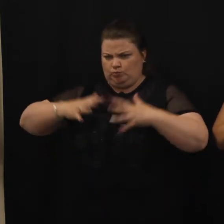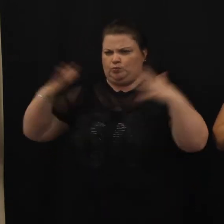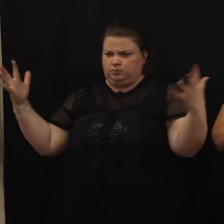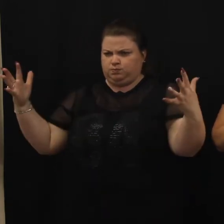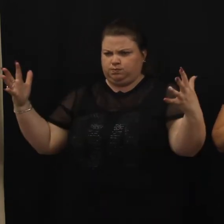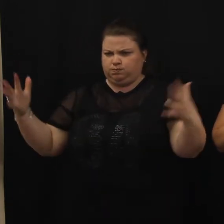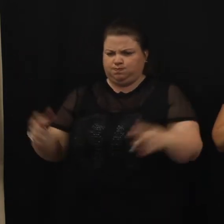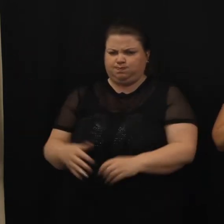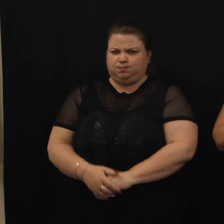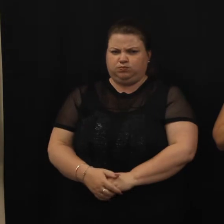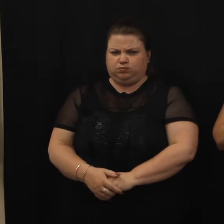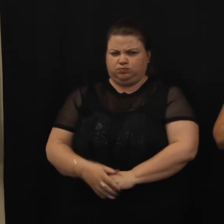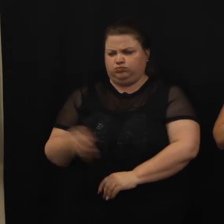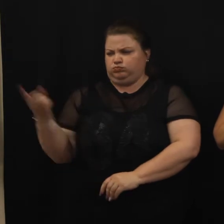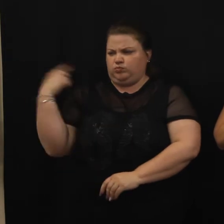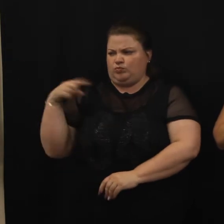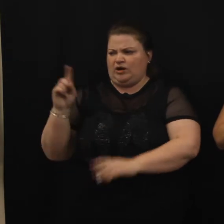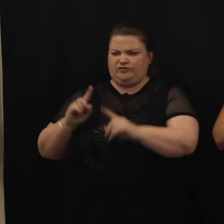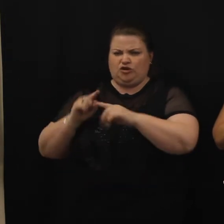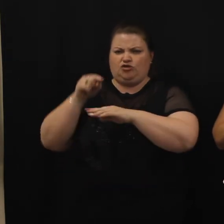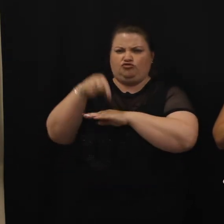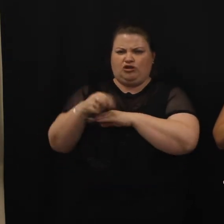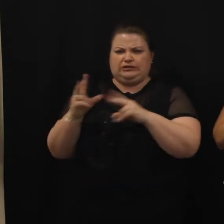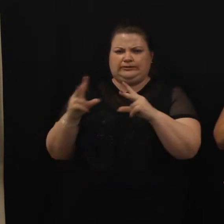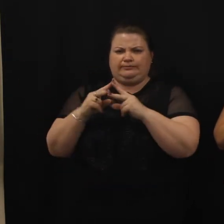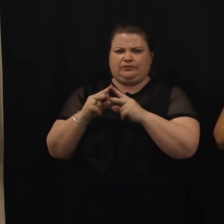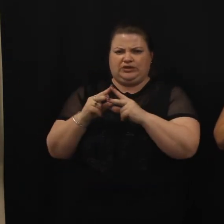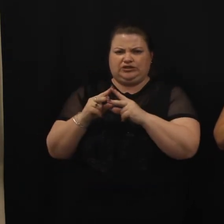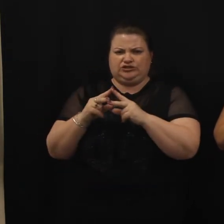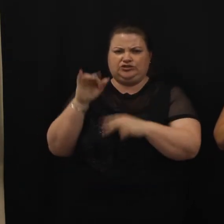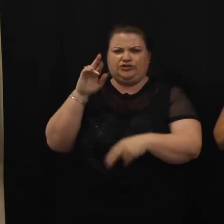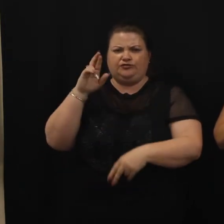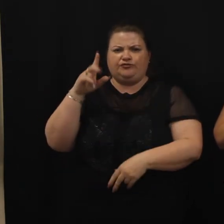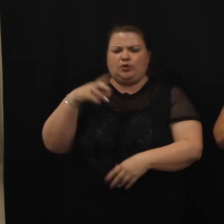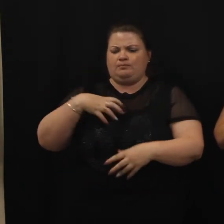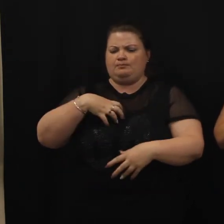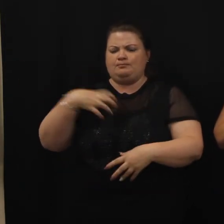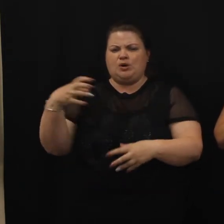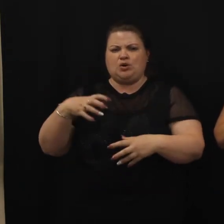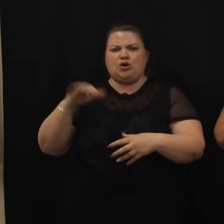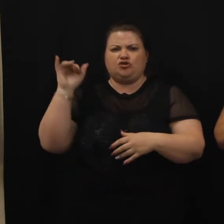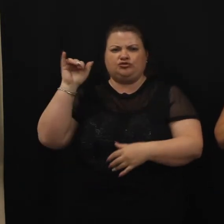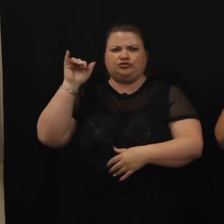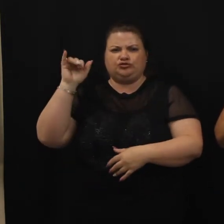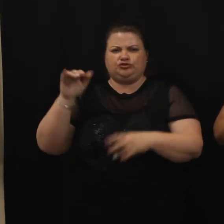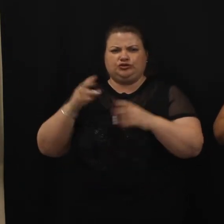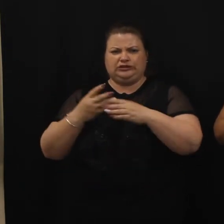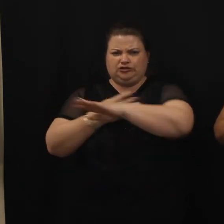cross the bridge to get more green grass and you can't stop us.